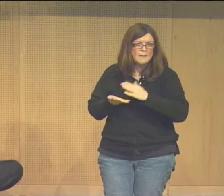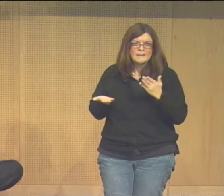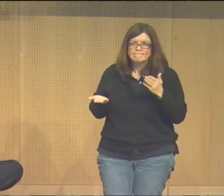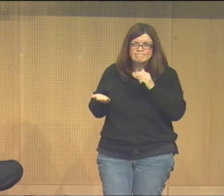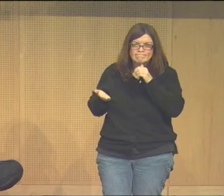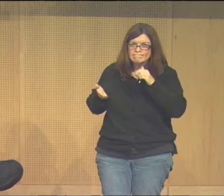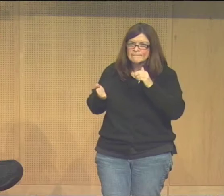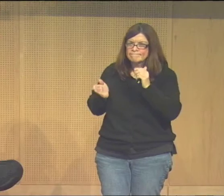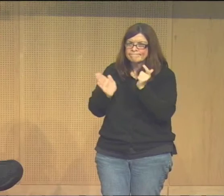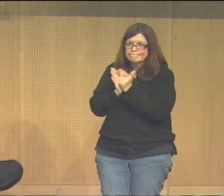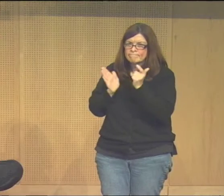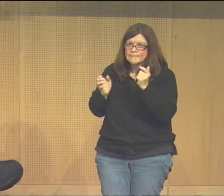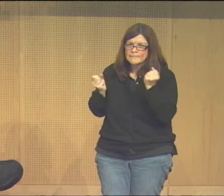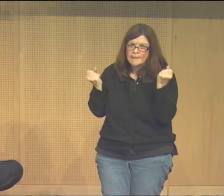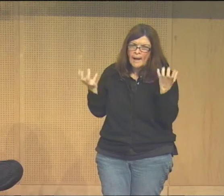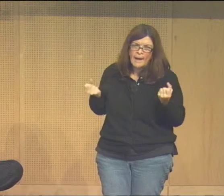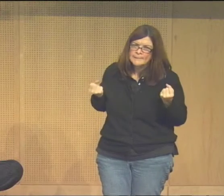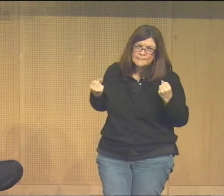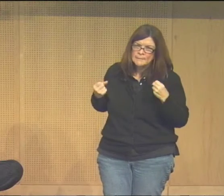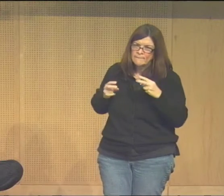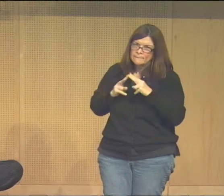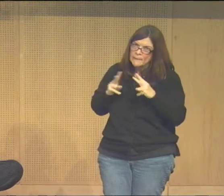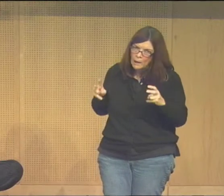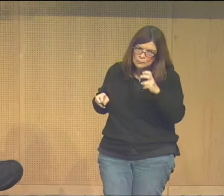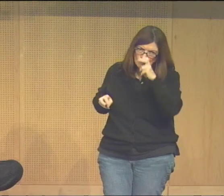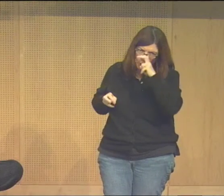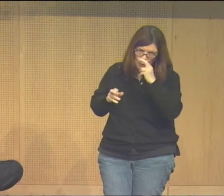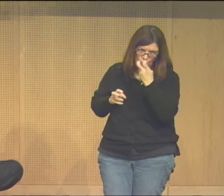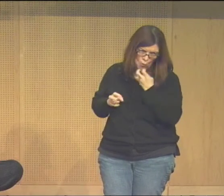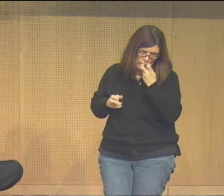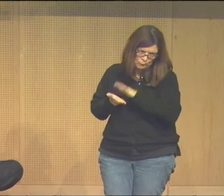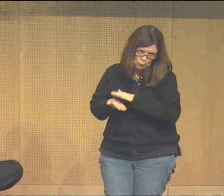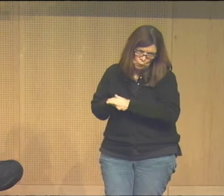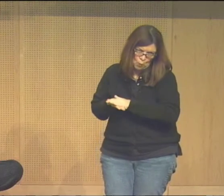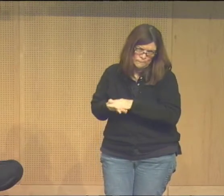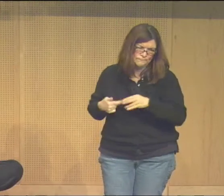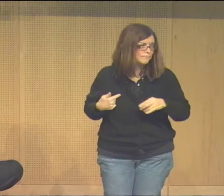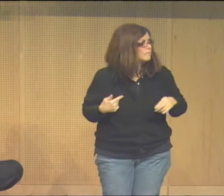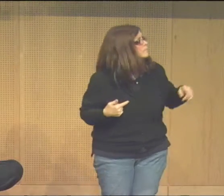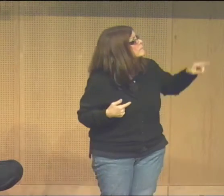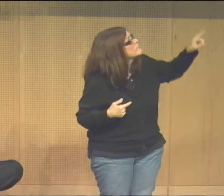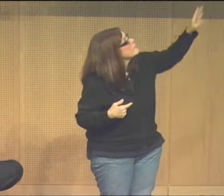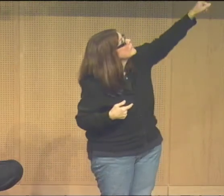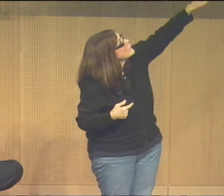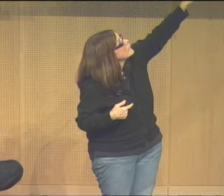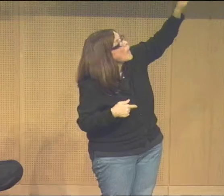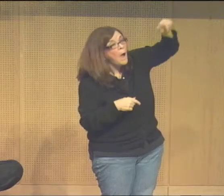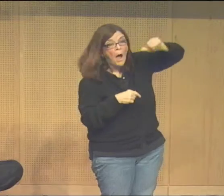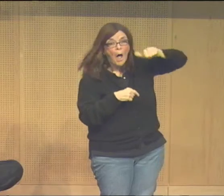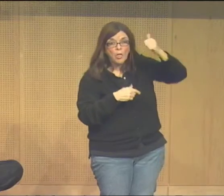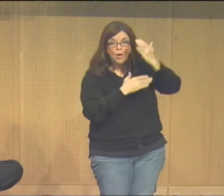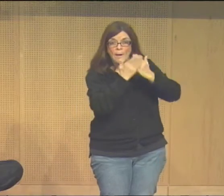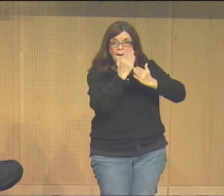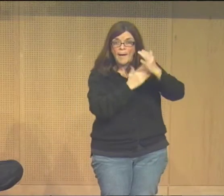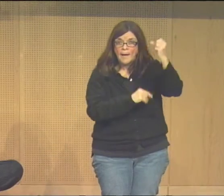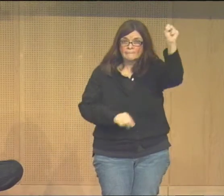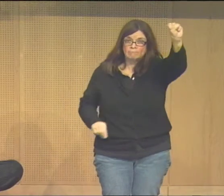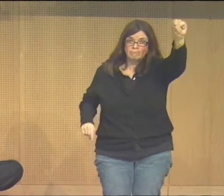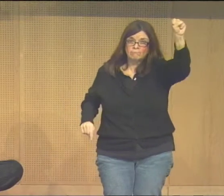hands whacked for signing because signs were forbidden of course they were very strict I went to a very strict oral school there's